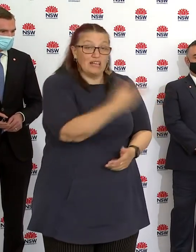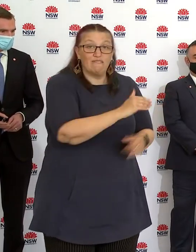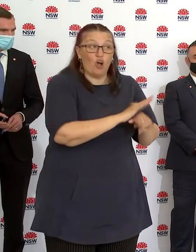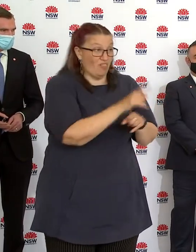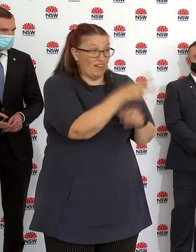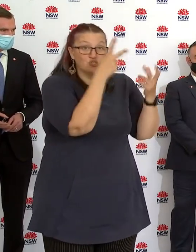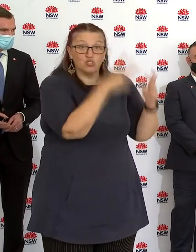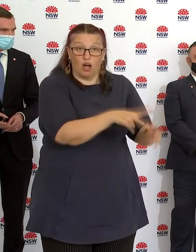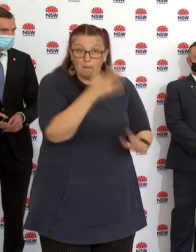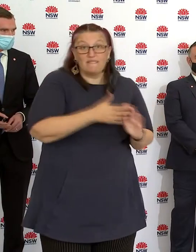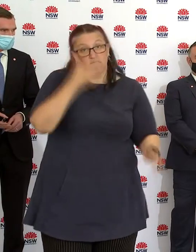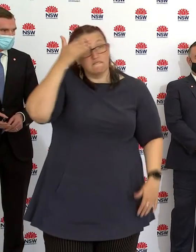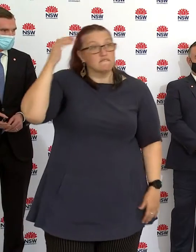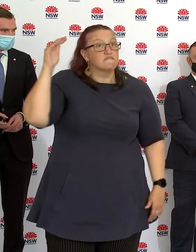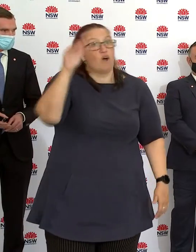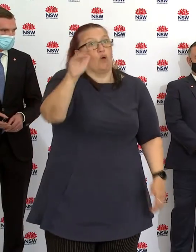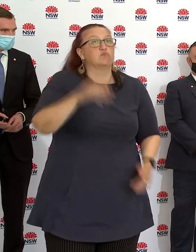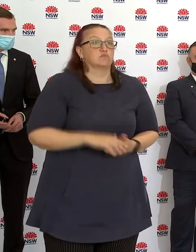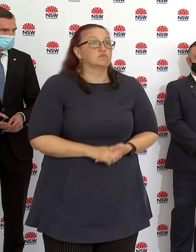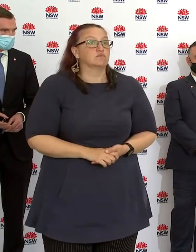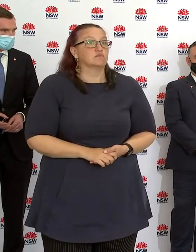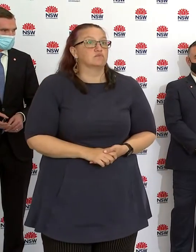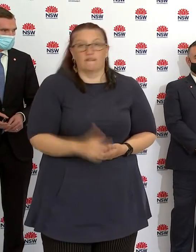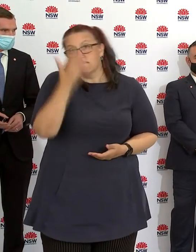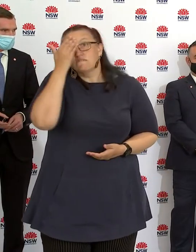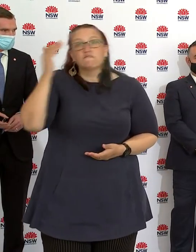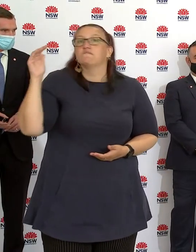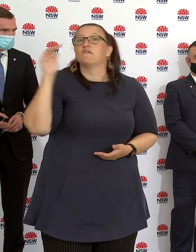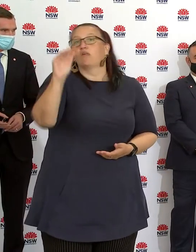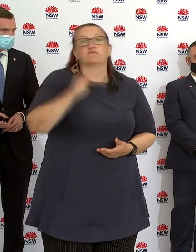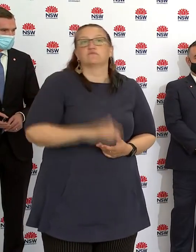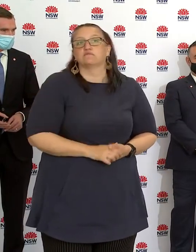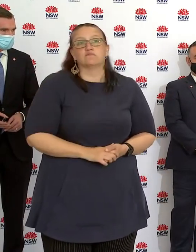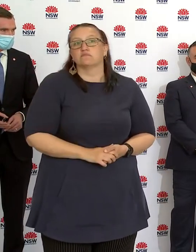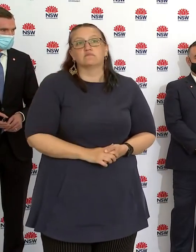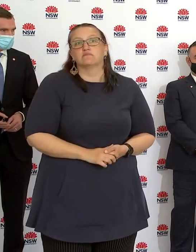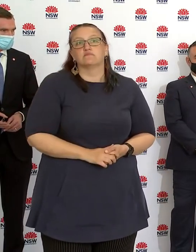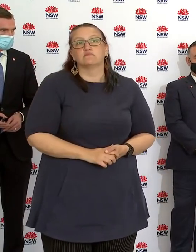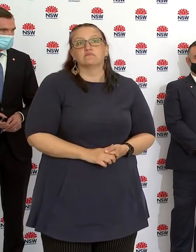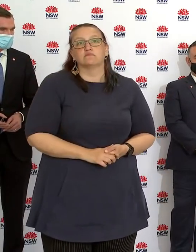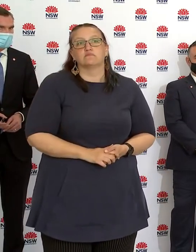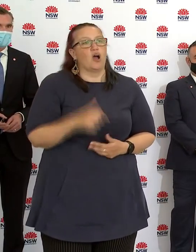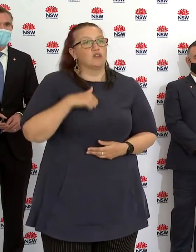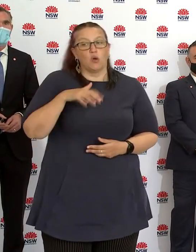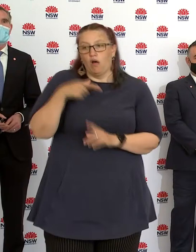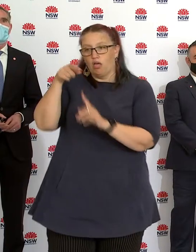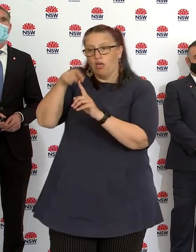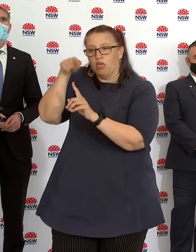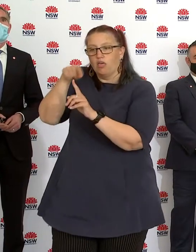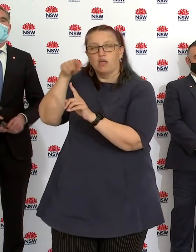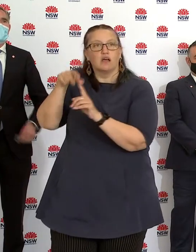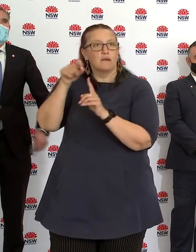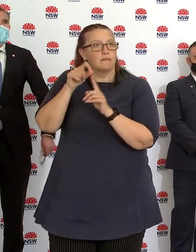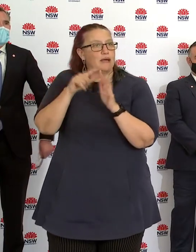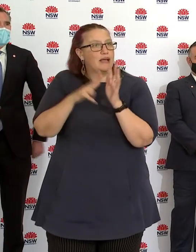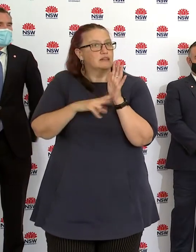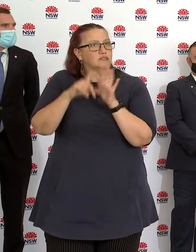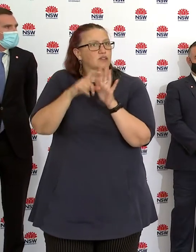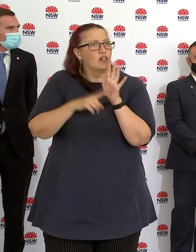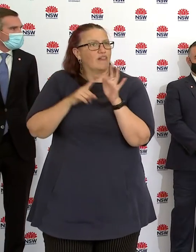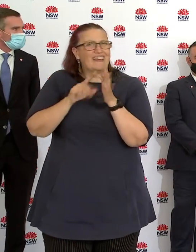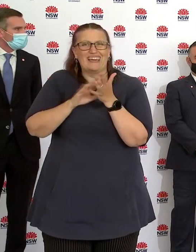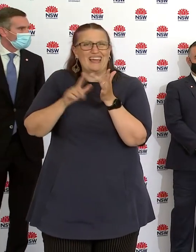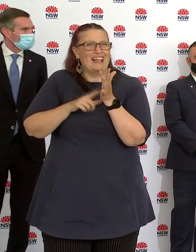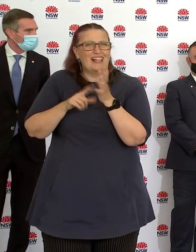Do not do it. I don't want to dwell on that one example, but it's a stark example when people think they're supporting one